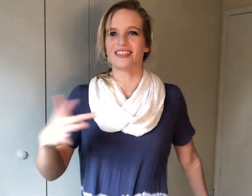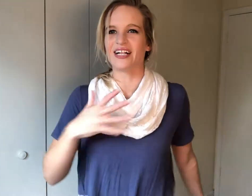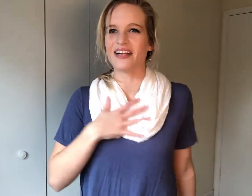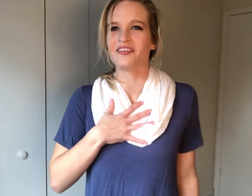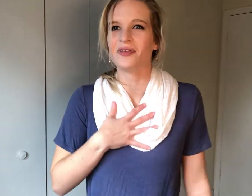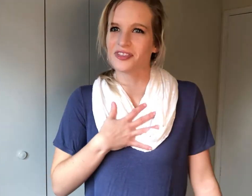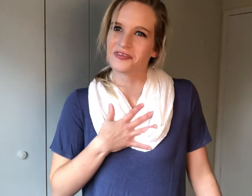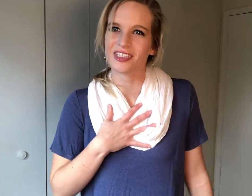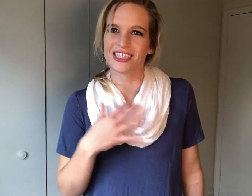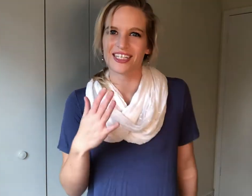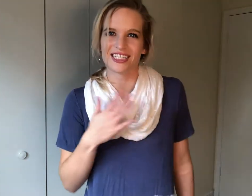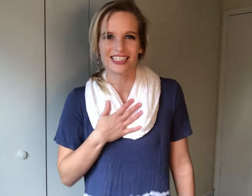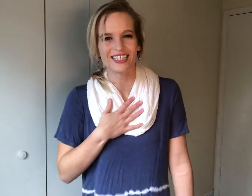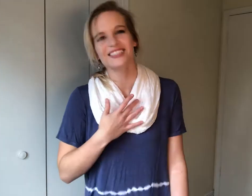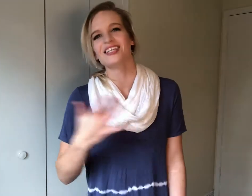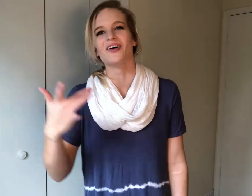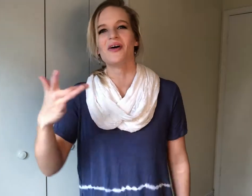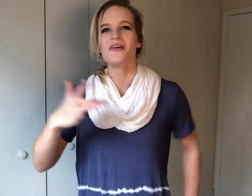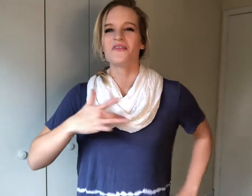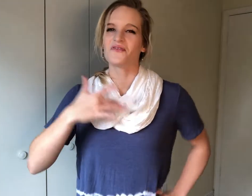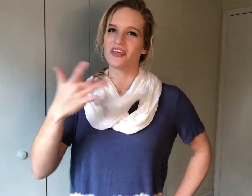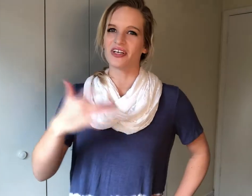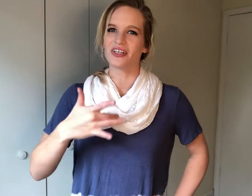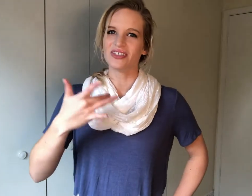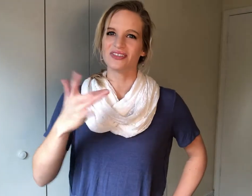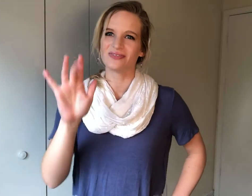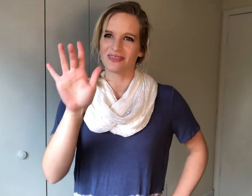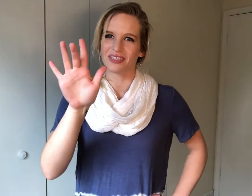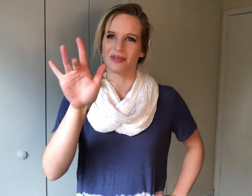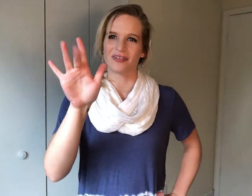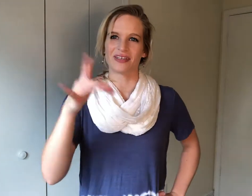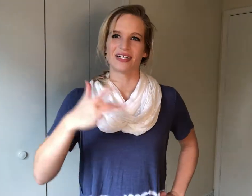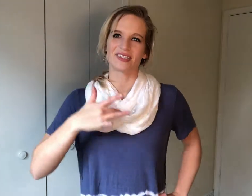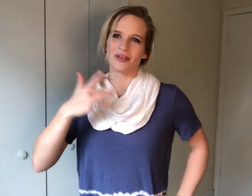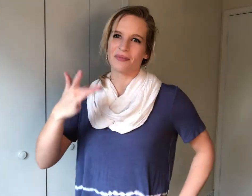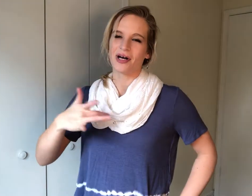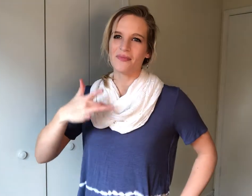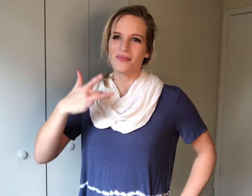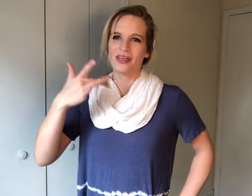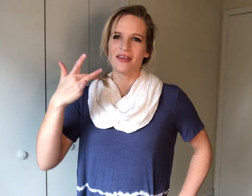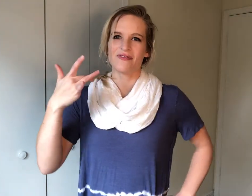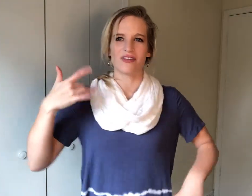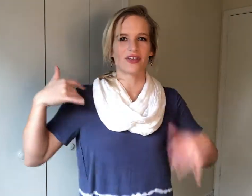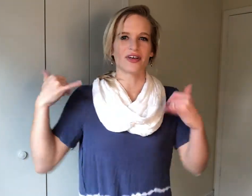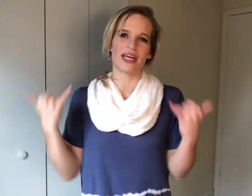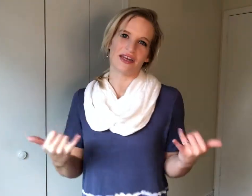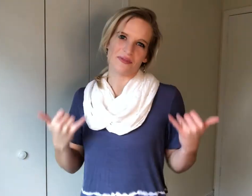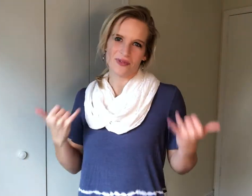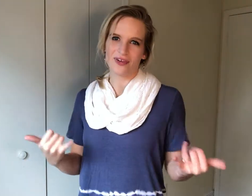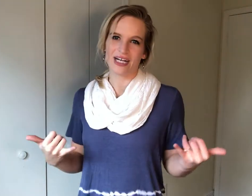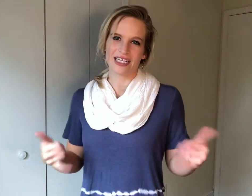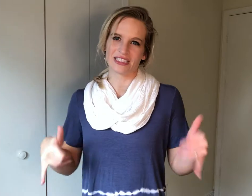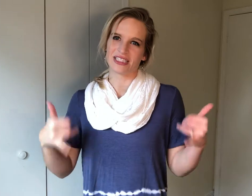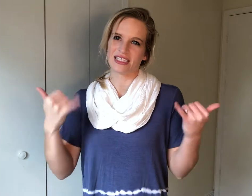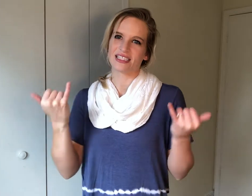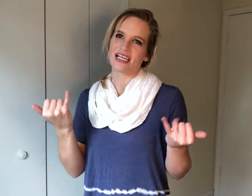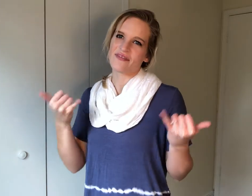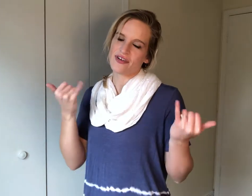so a lot of the motion words are here so feel your middle finger swipe up feel anymore I just did the sign for